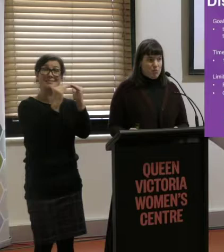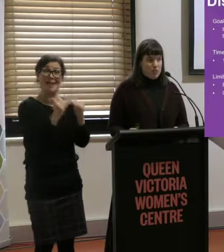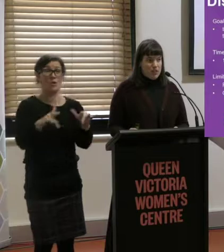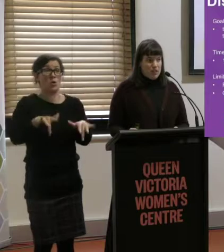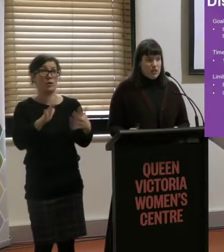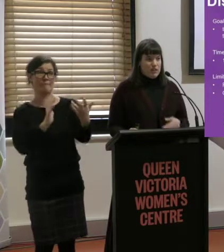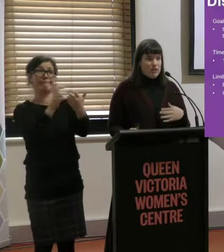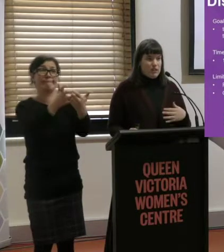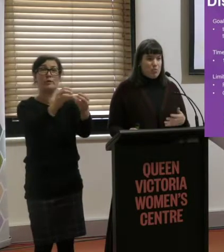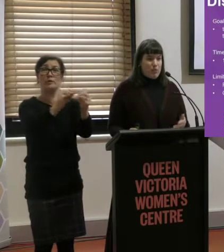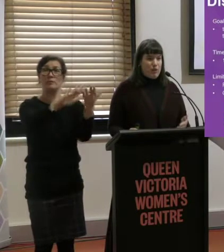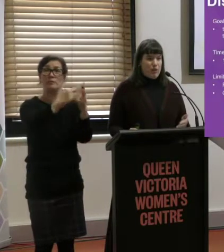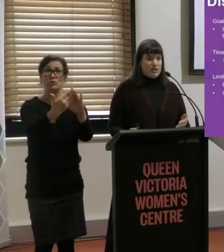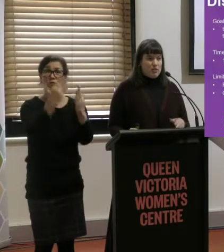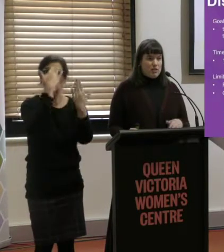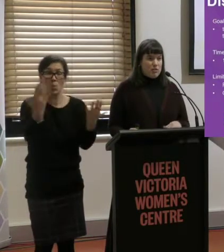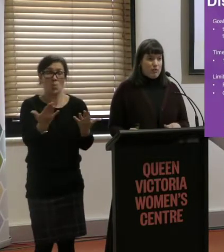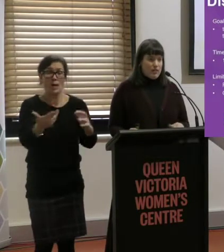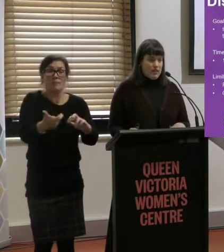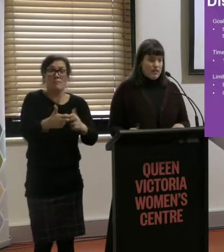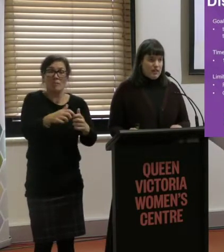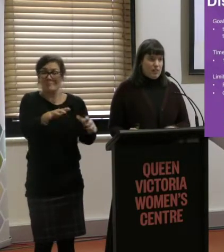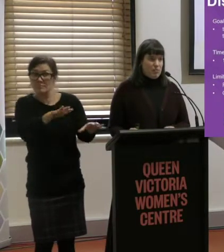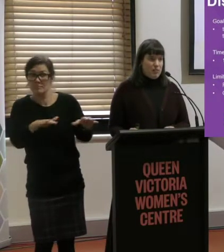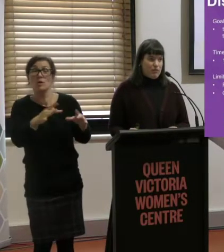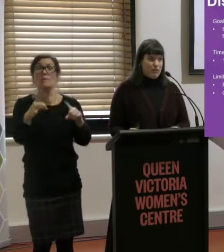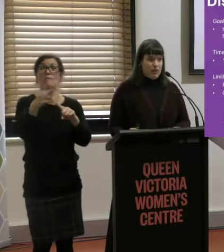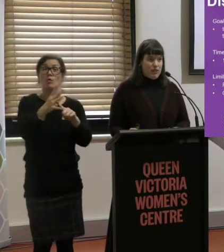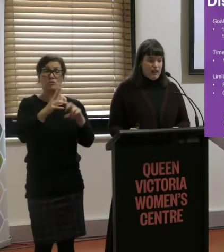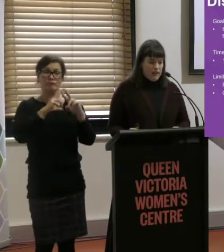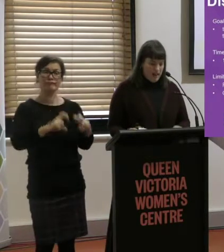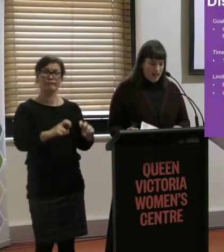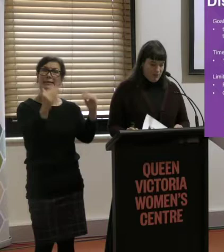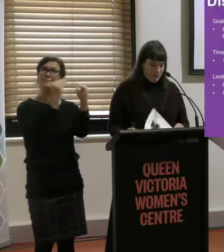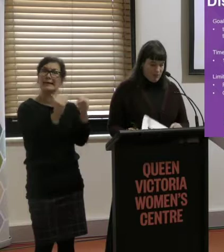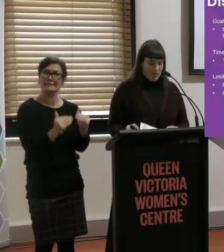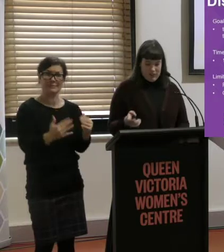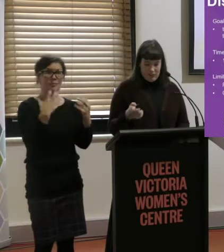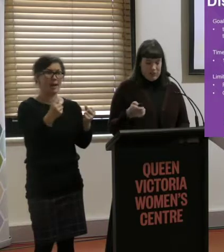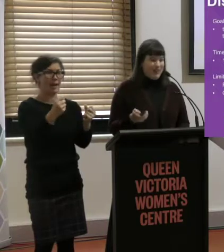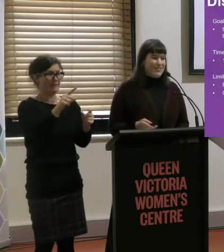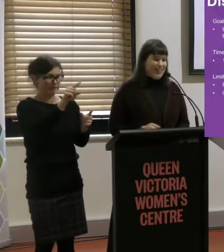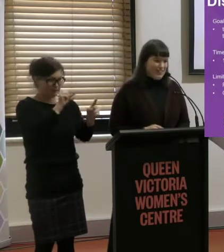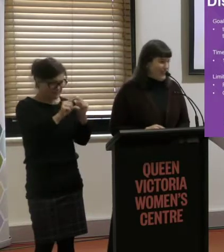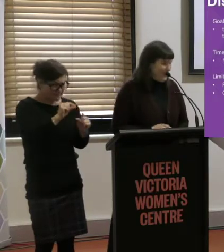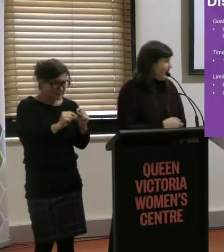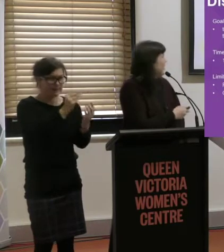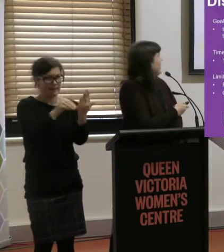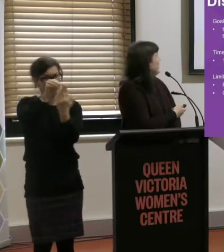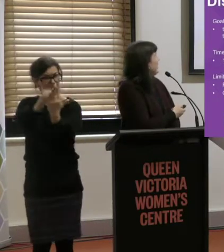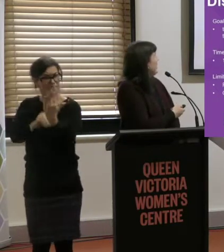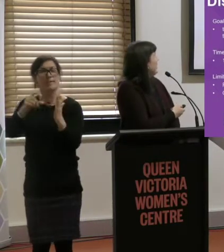needs of the community. So it's really important for us to be able to review the standards and have some meaningful data there, which is something that we will advocate for.